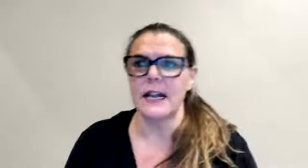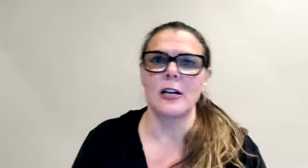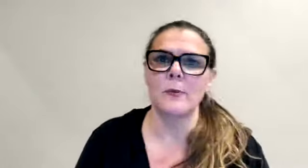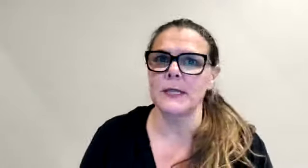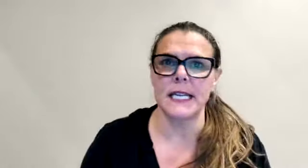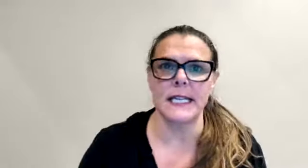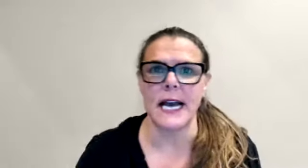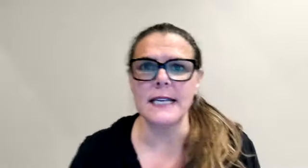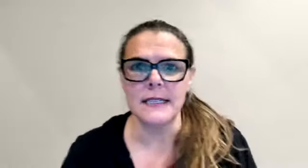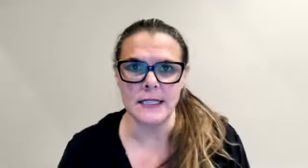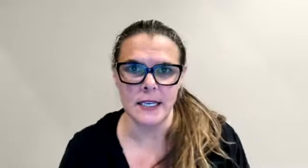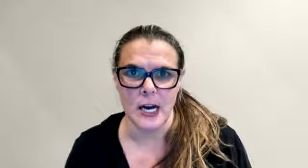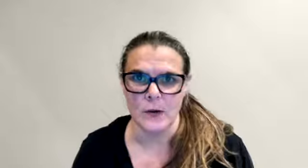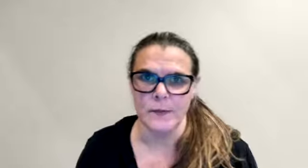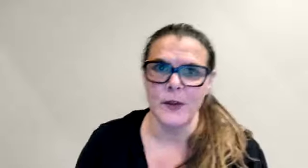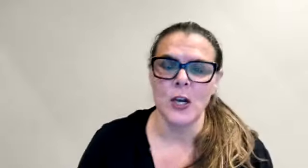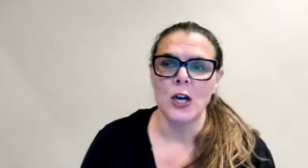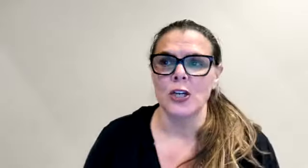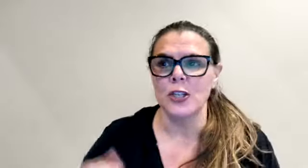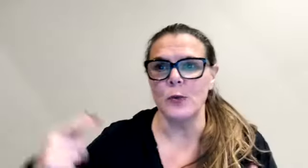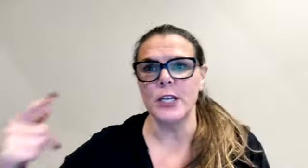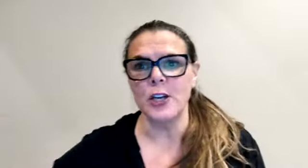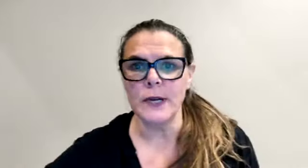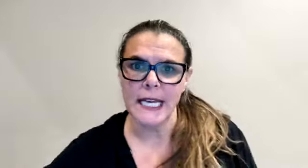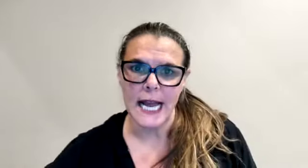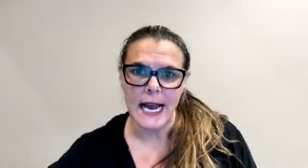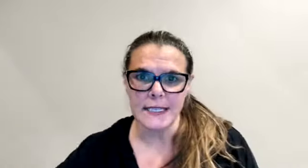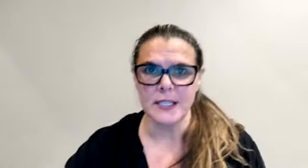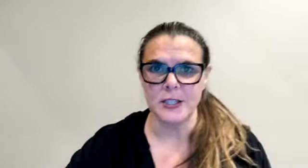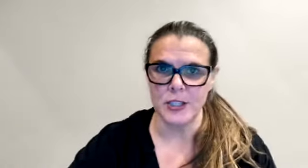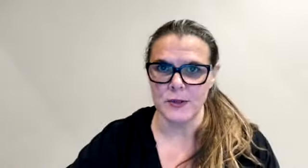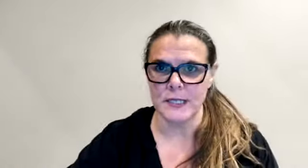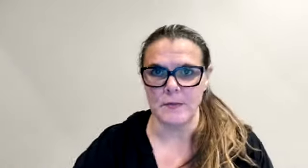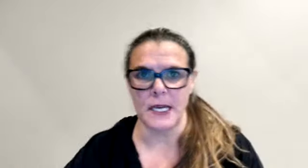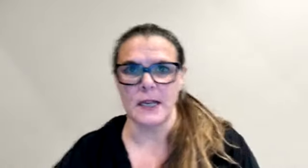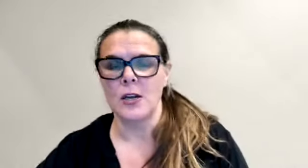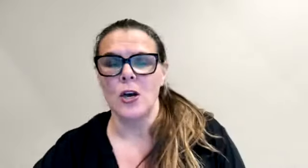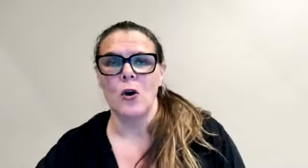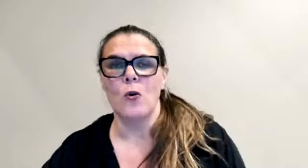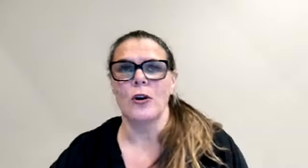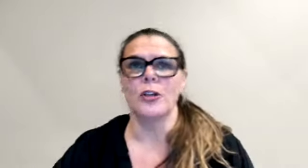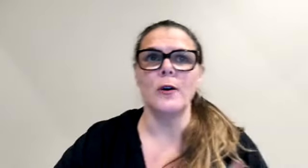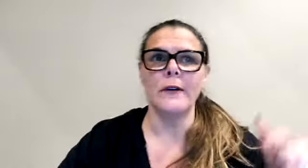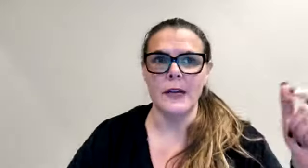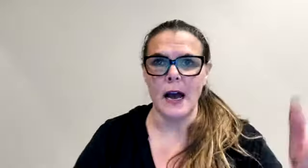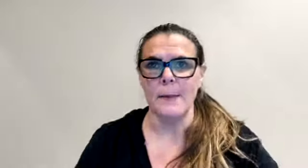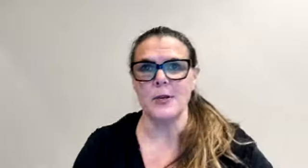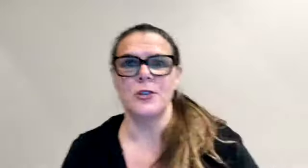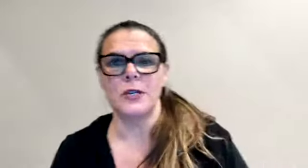100% yes is a no. So when you get asked to do something, or you have an opportunity